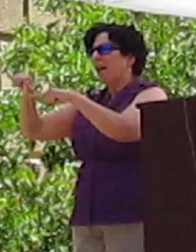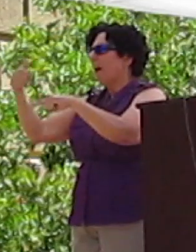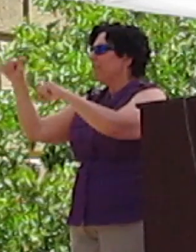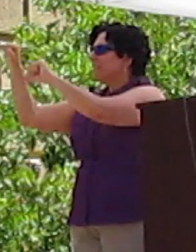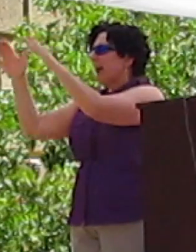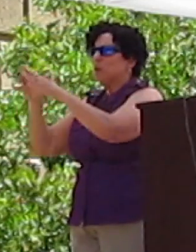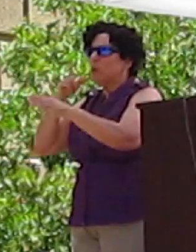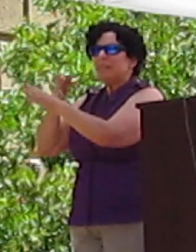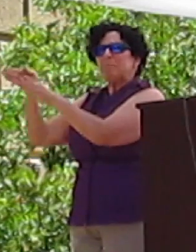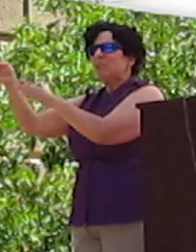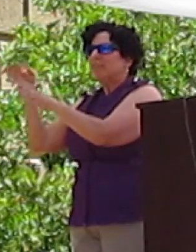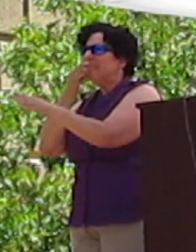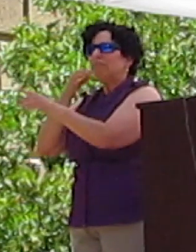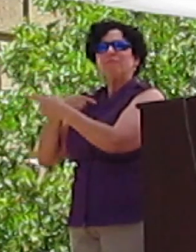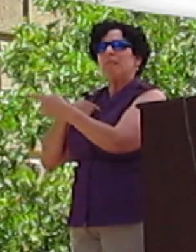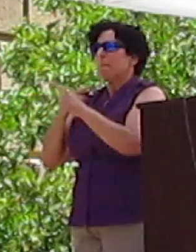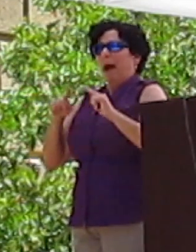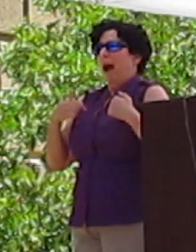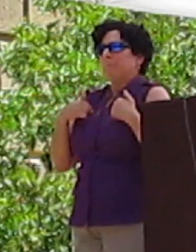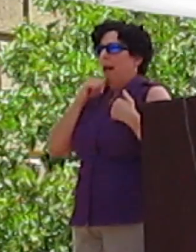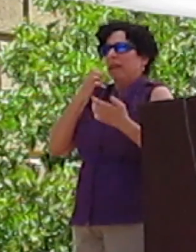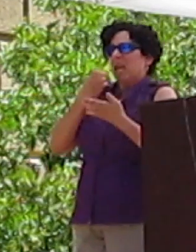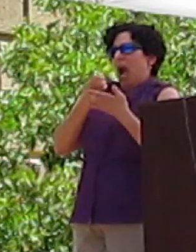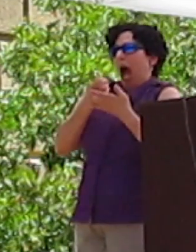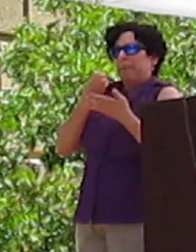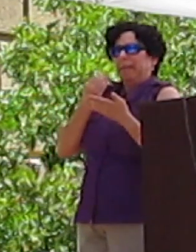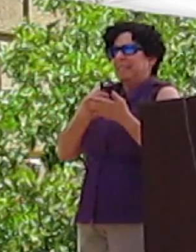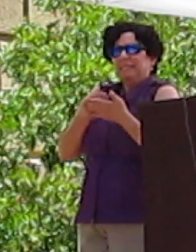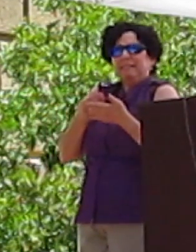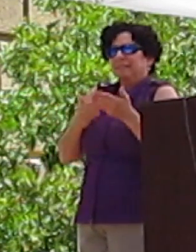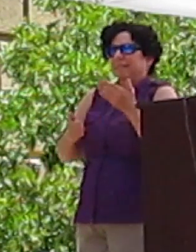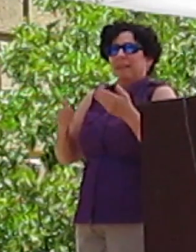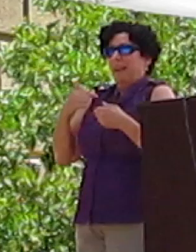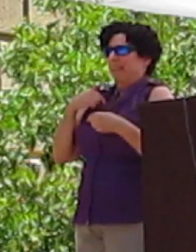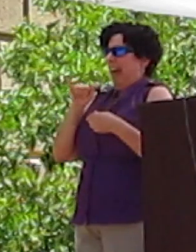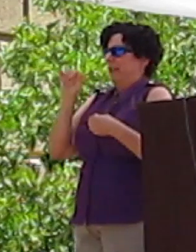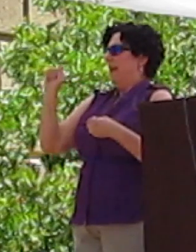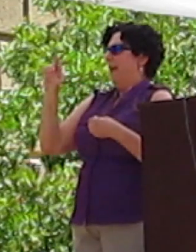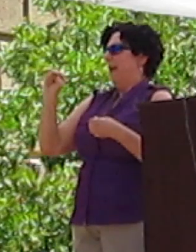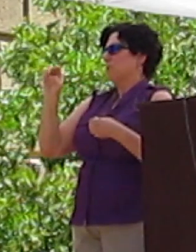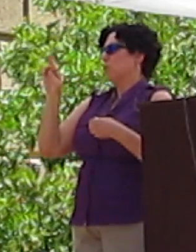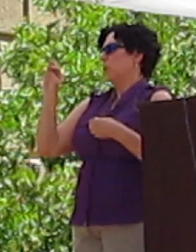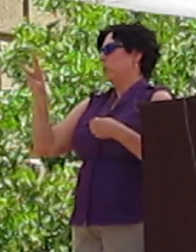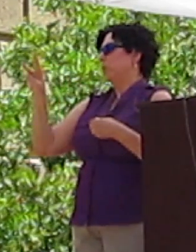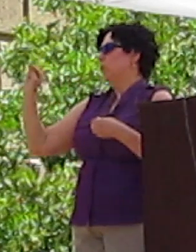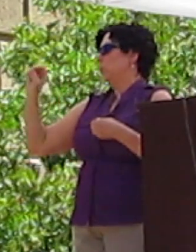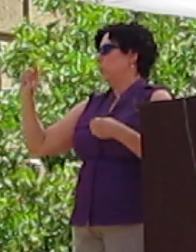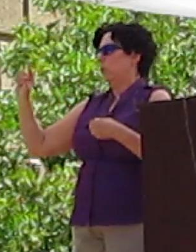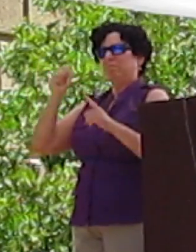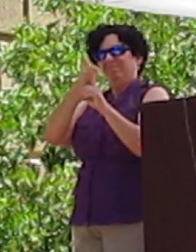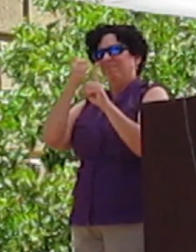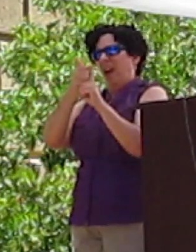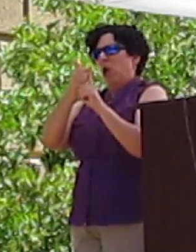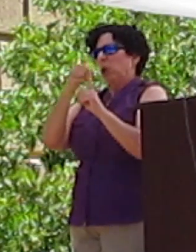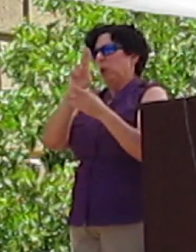in this. I'm not an economist, but I look to people like Andrew Toole, the Deputy Chief Economist at the United States Post